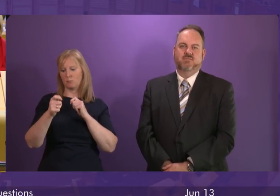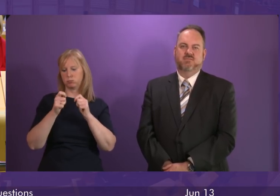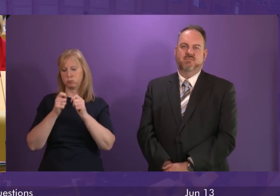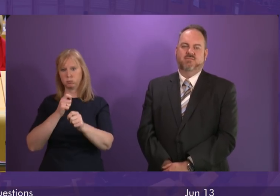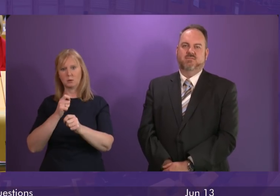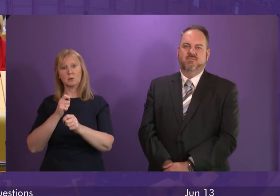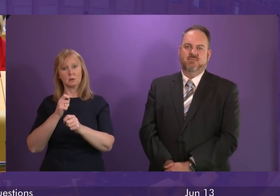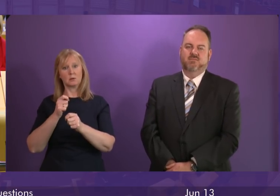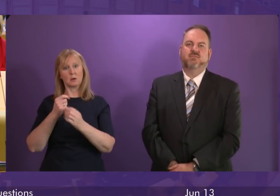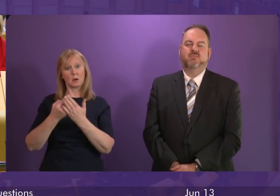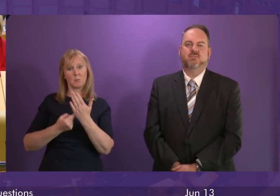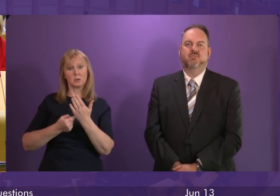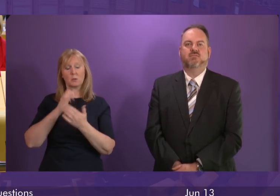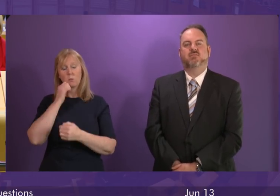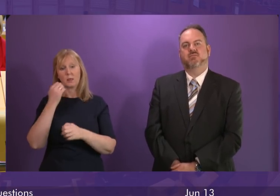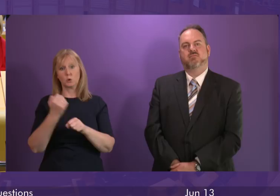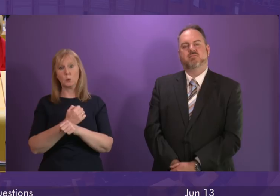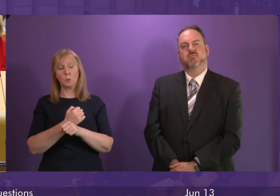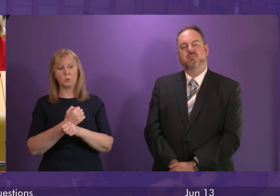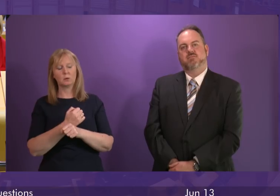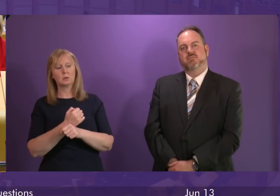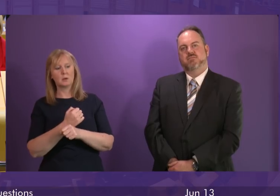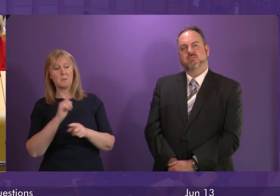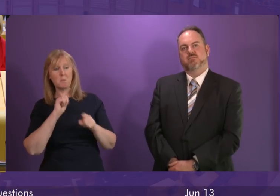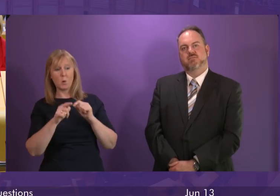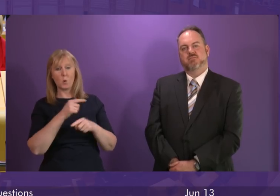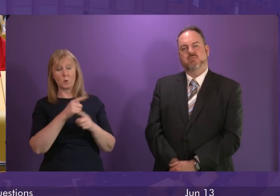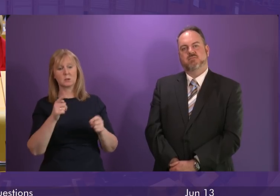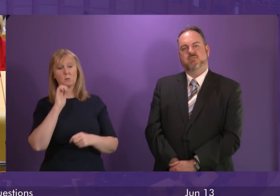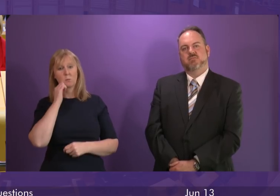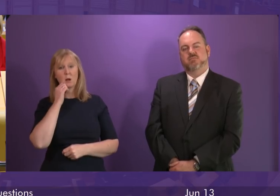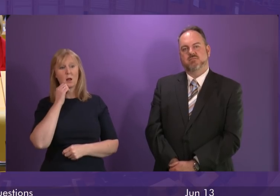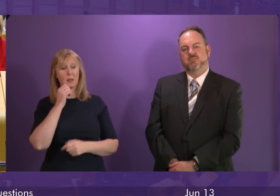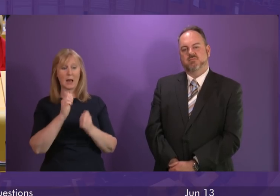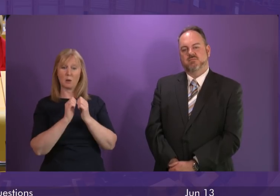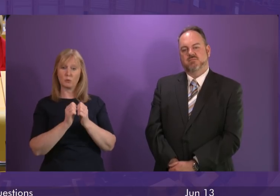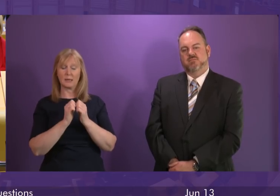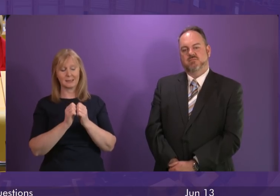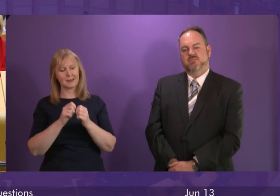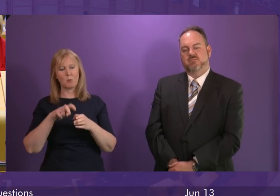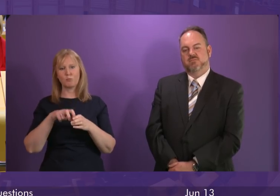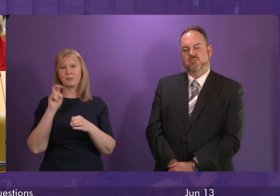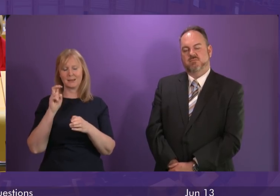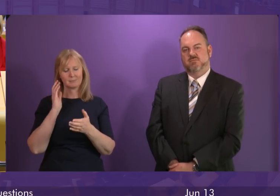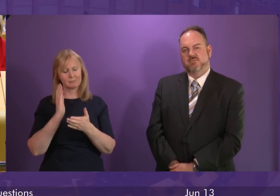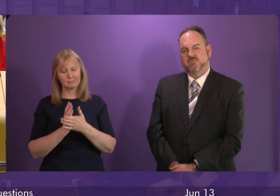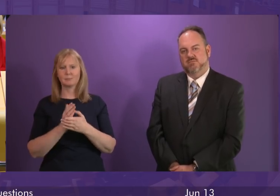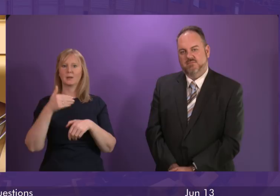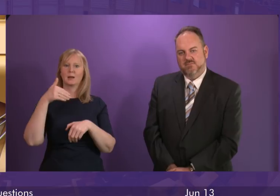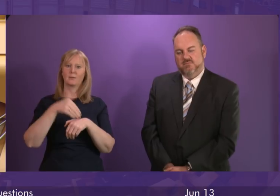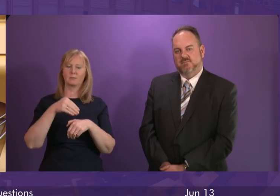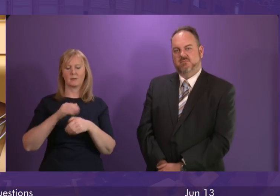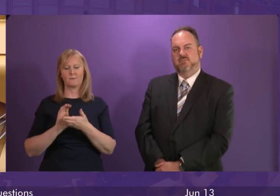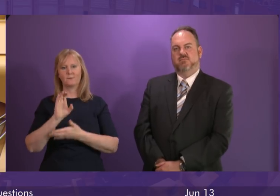will certainly do that but I think most people would understand and appreciate that Brexit has had and is having an impact on